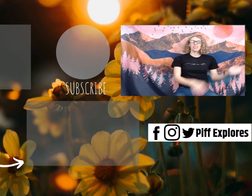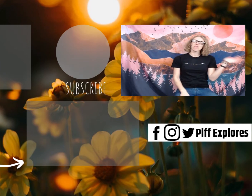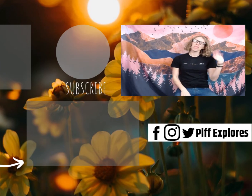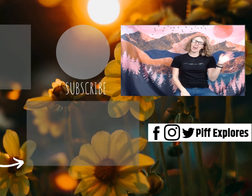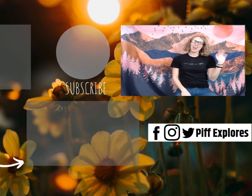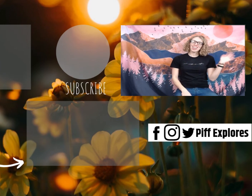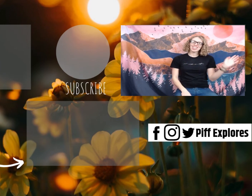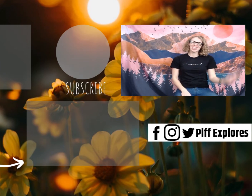Bye!